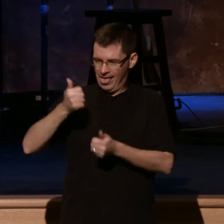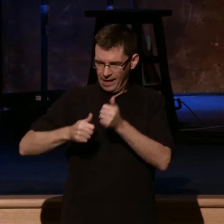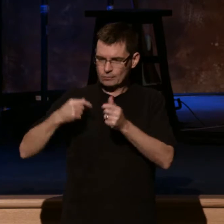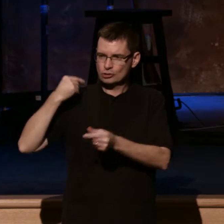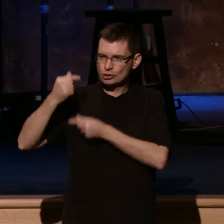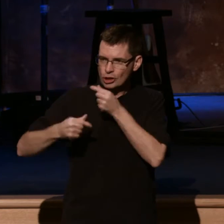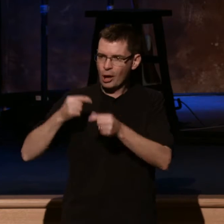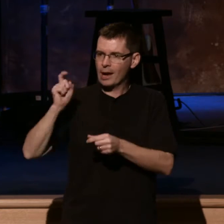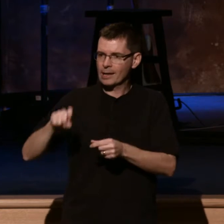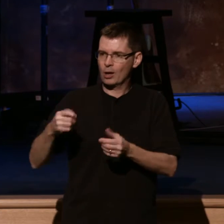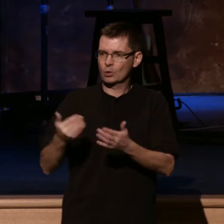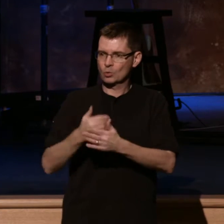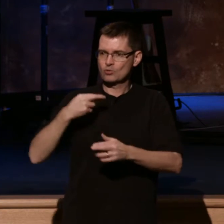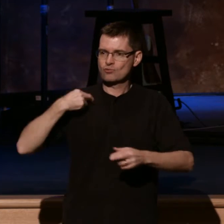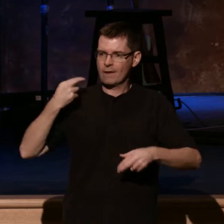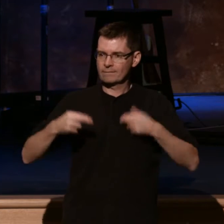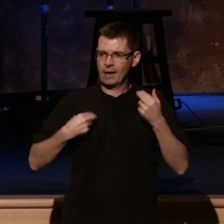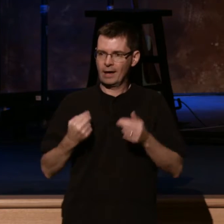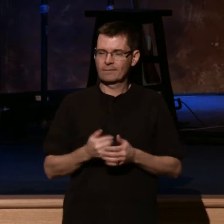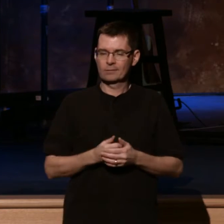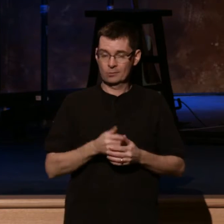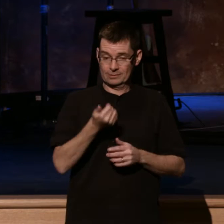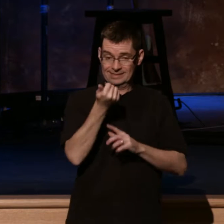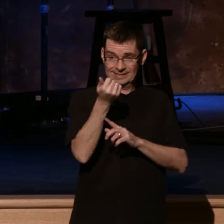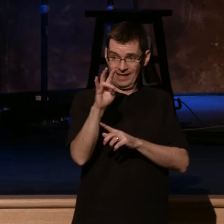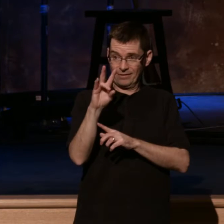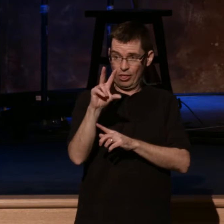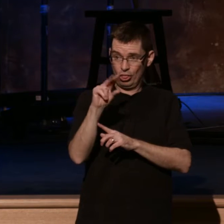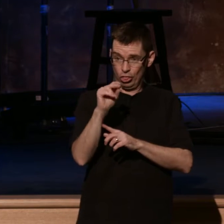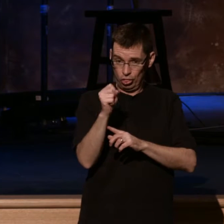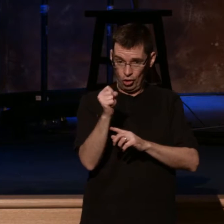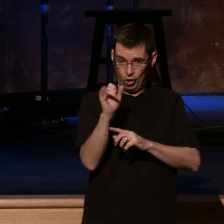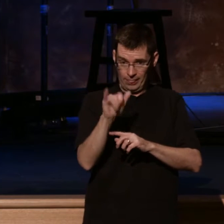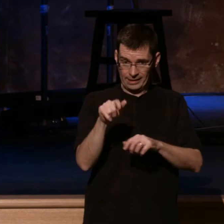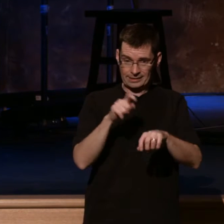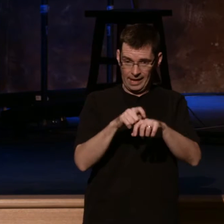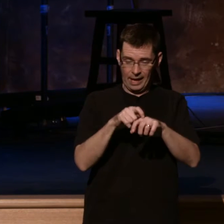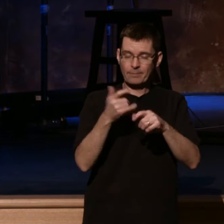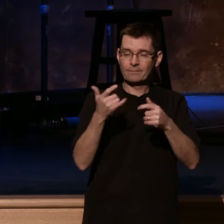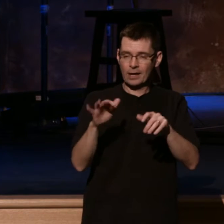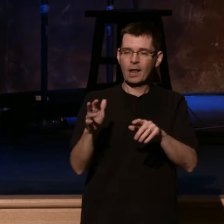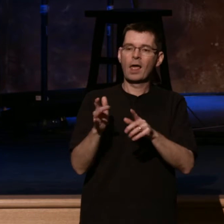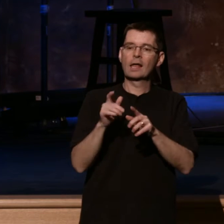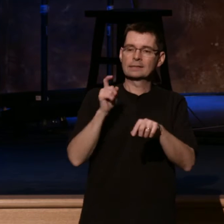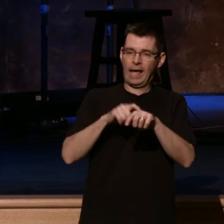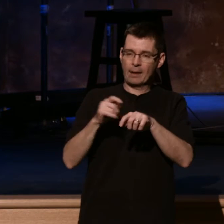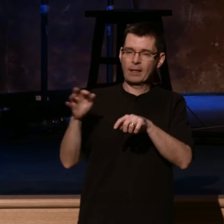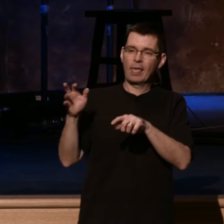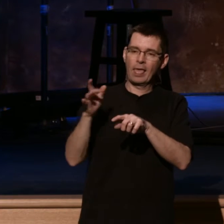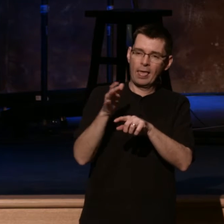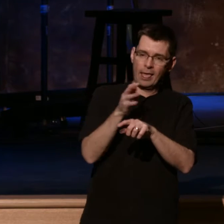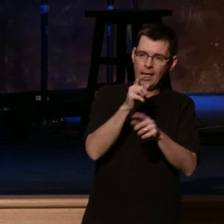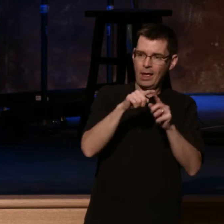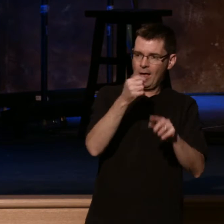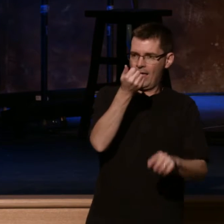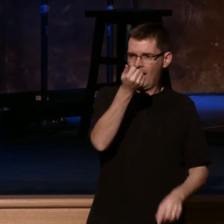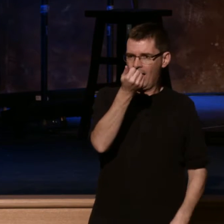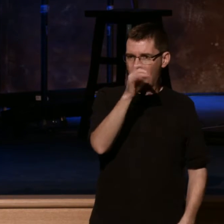Second Great Awakening in the early 1800s. Again, the nation in America was in decline. It happened in other places as